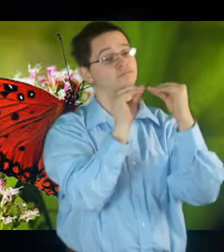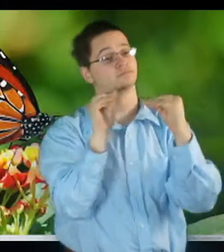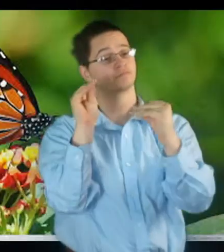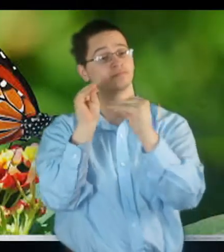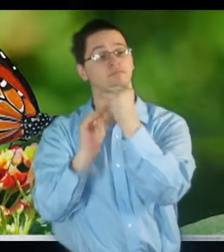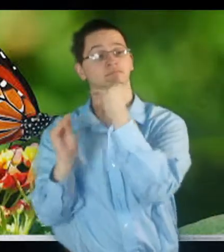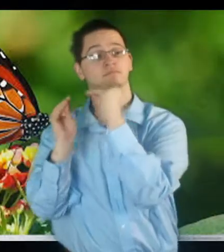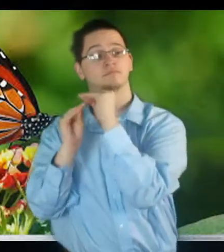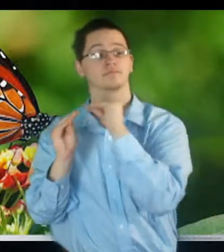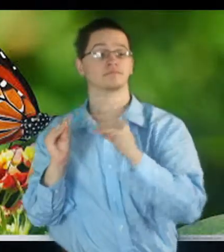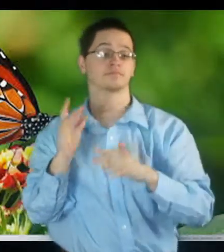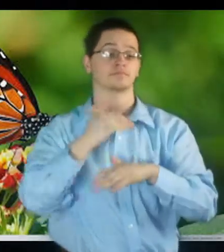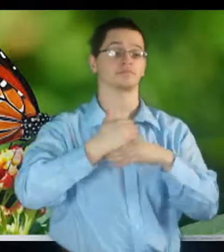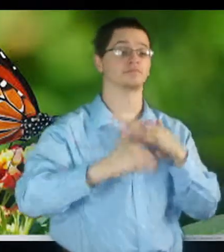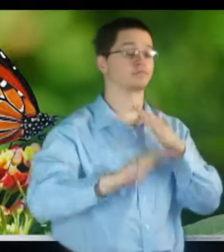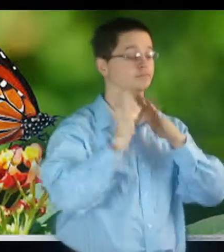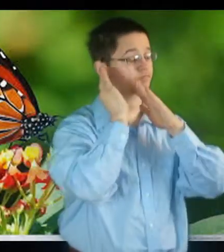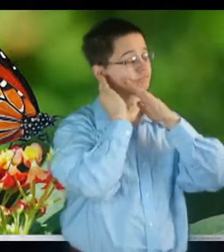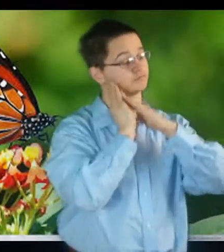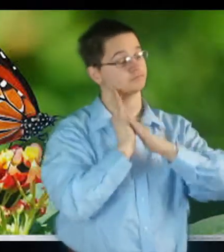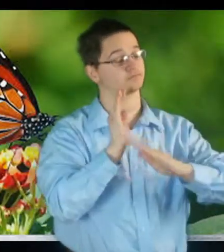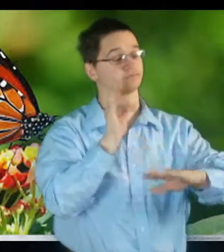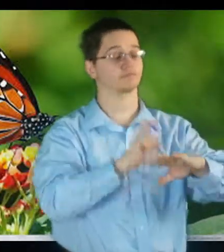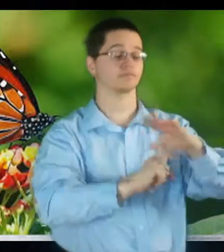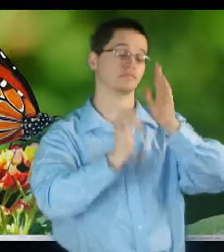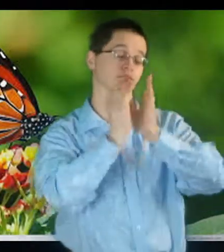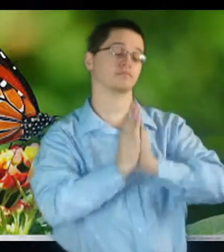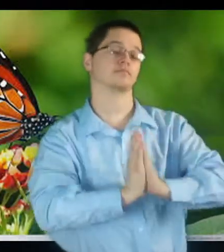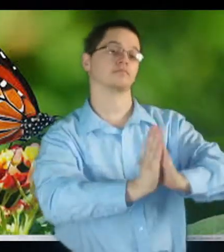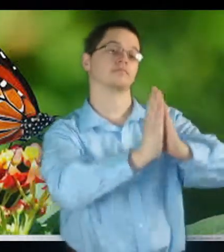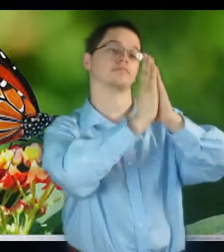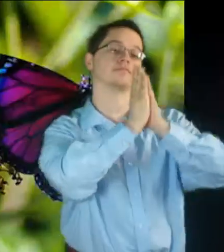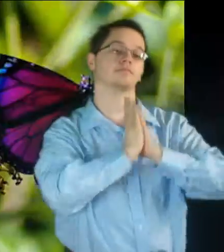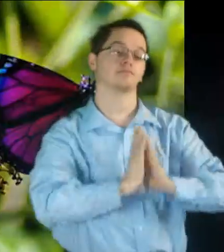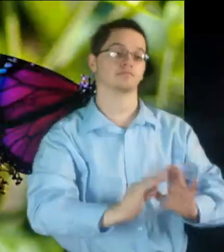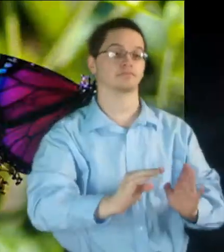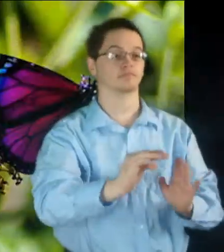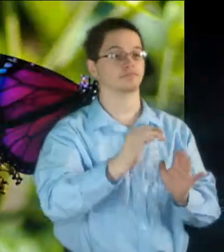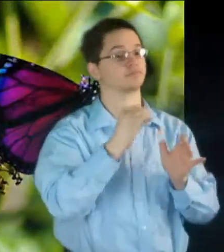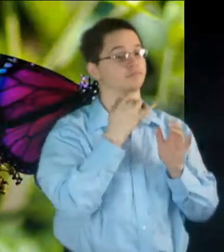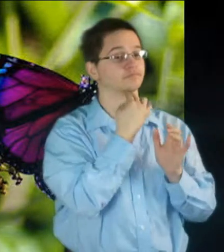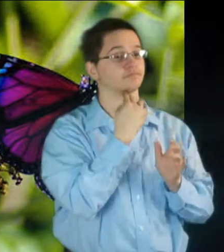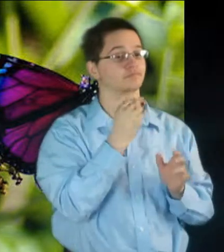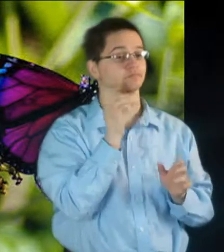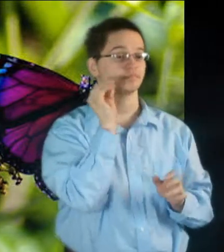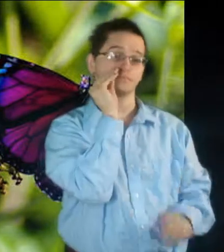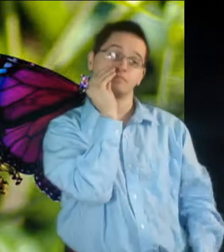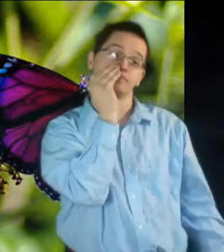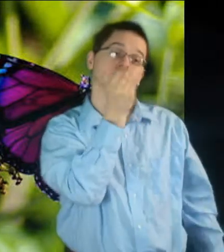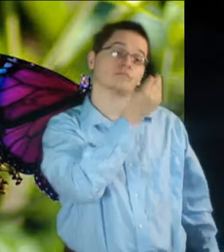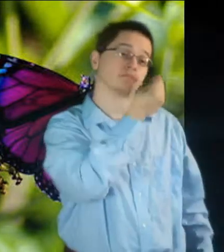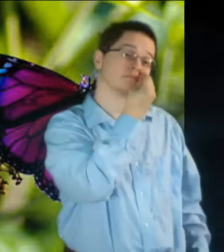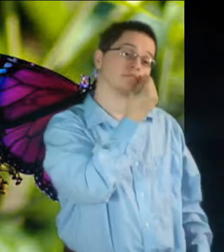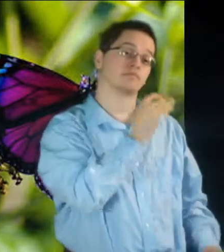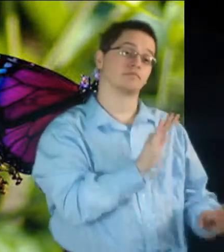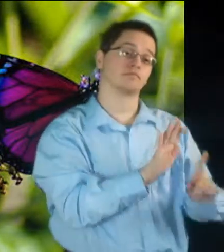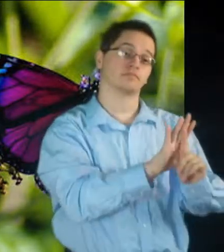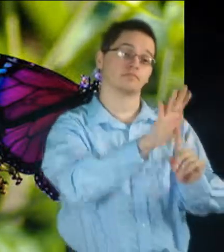After bedtime prayer Steering little white flowers All up in